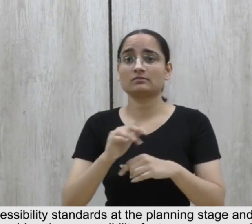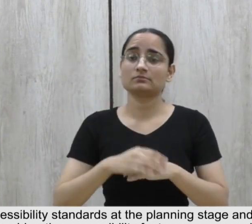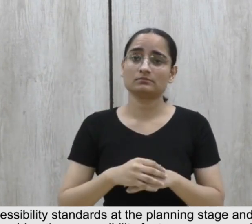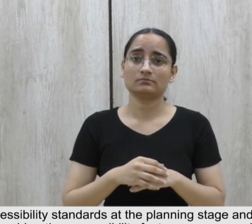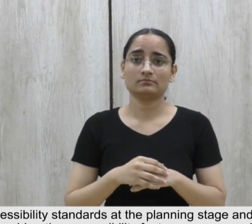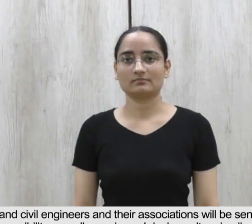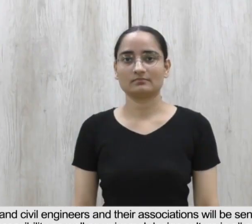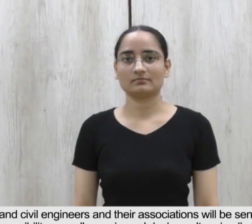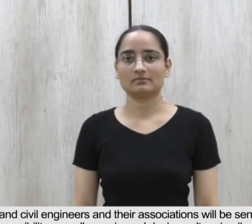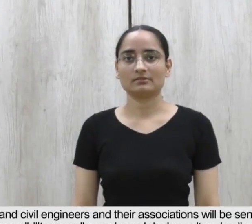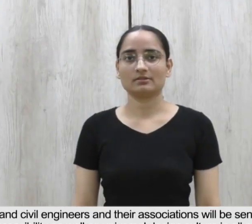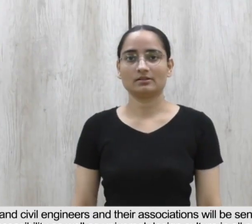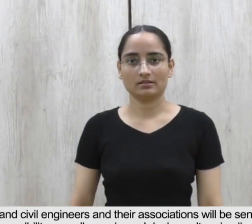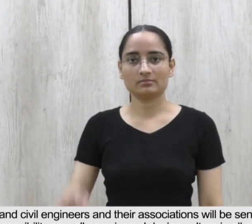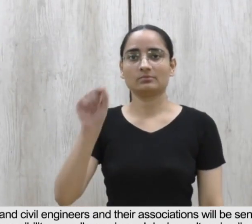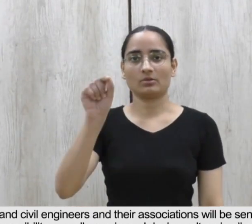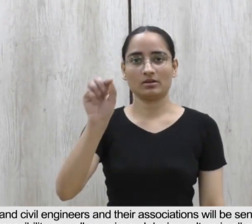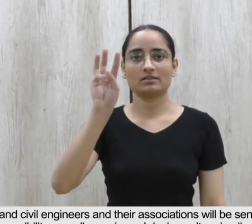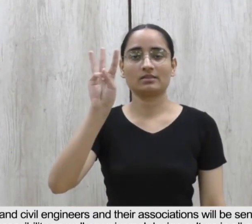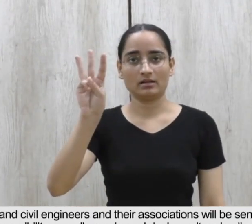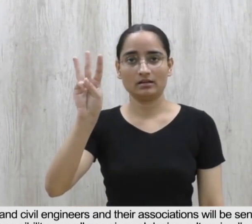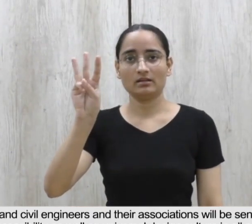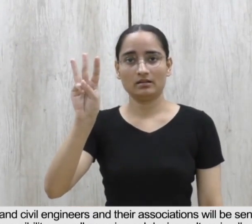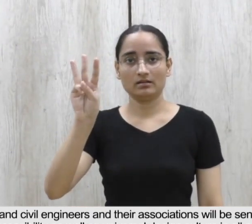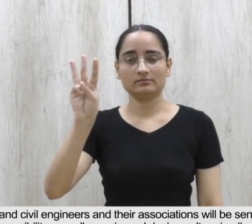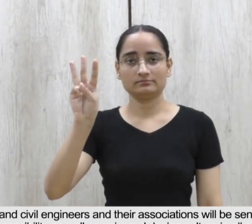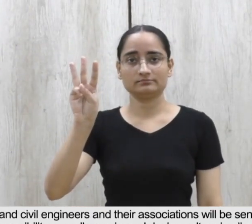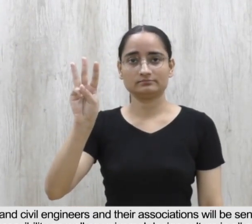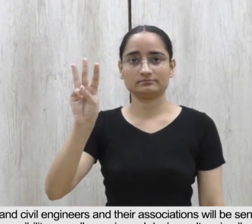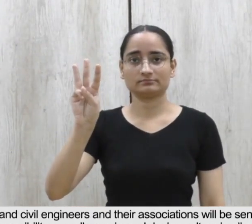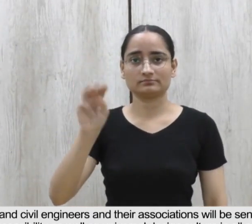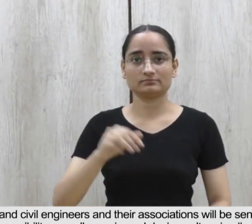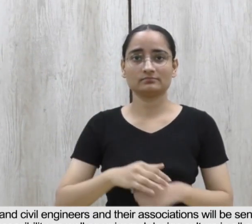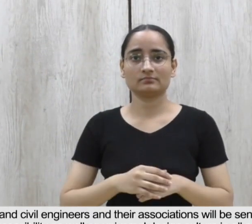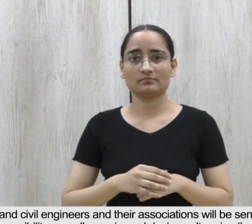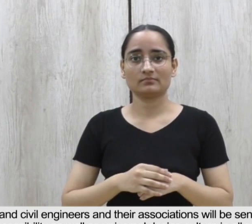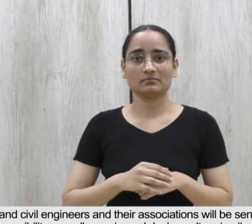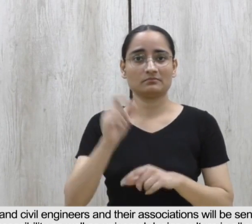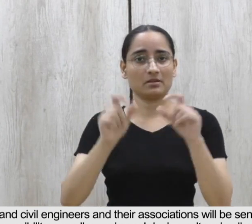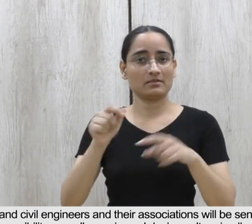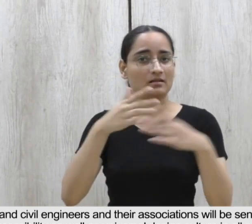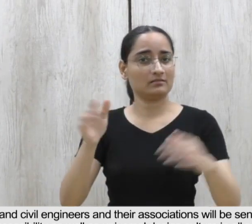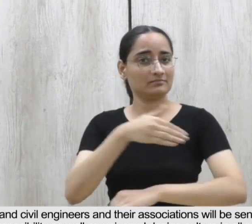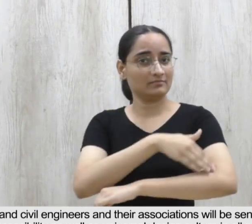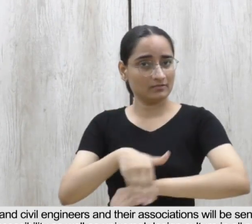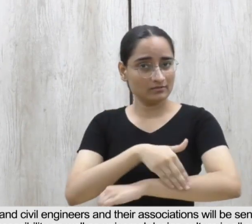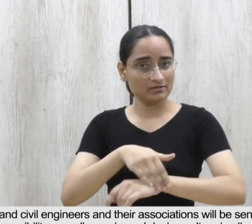The second point, the architectures and civil